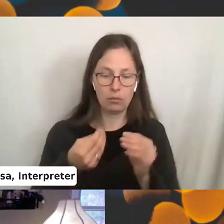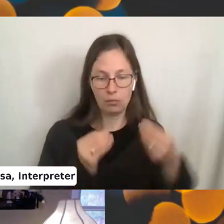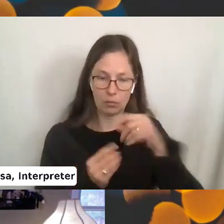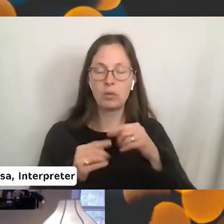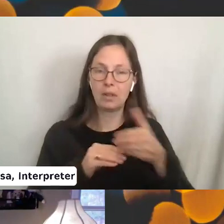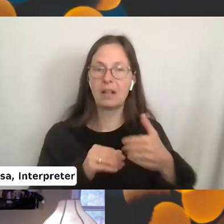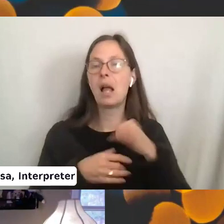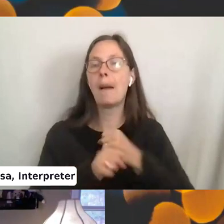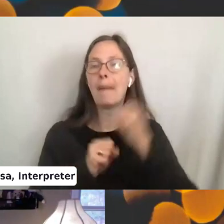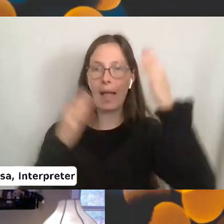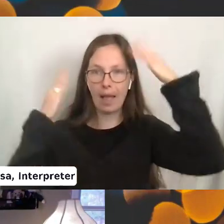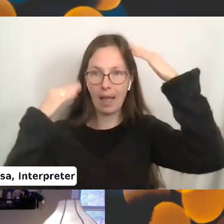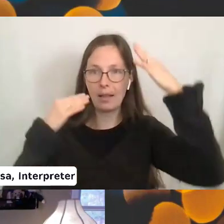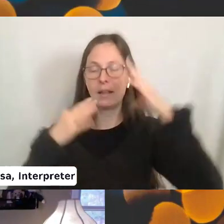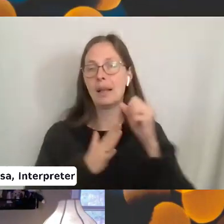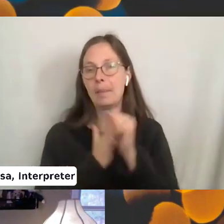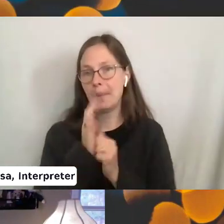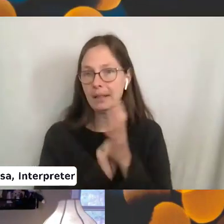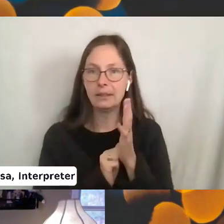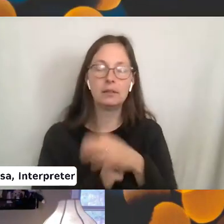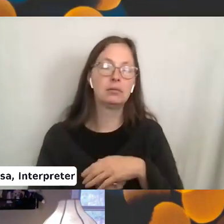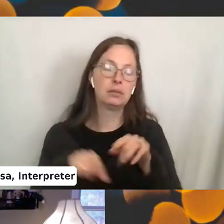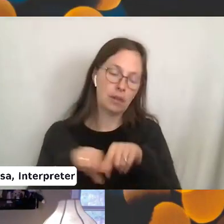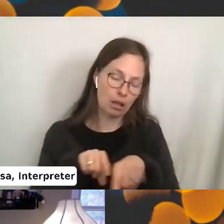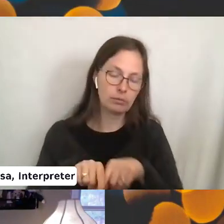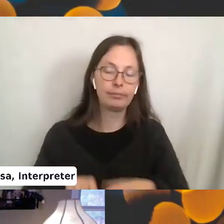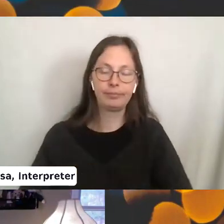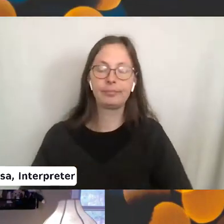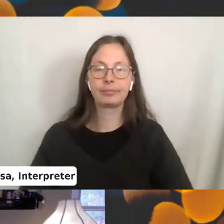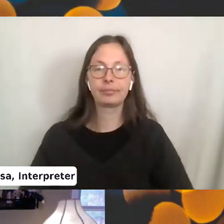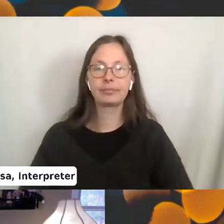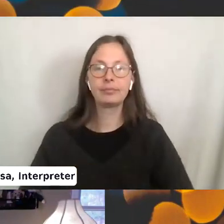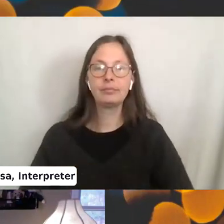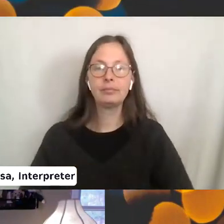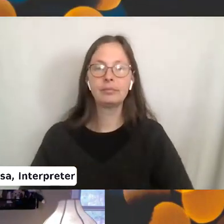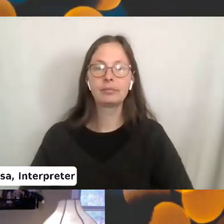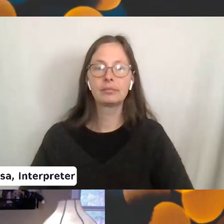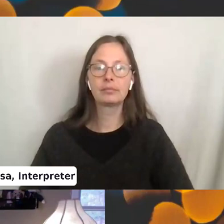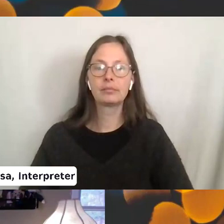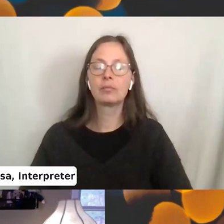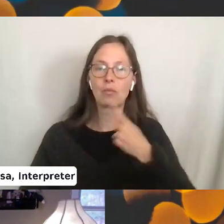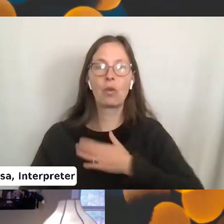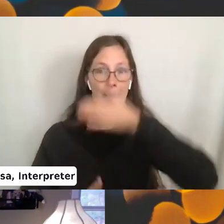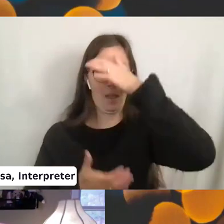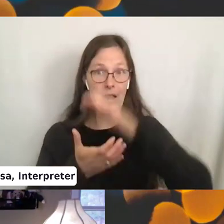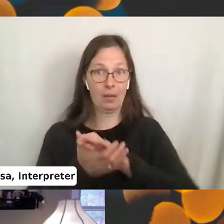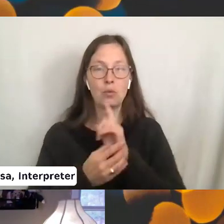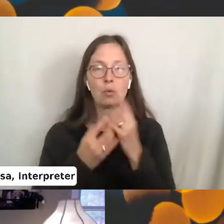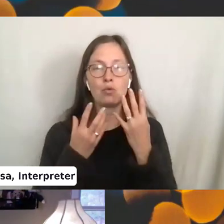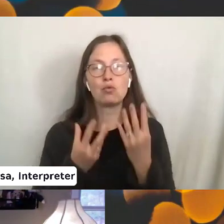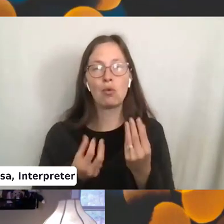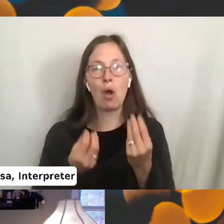hats and mittens and socks and things. Um, Um, these are for, this is for my husband. This is a really soft,